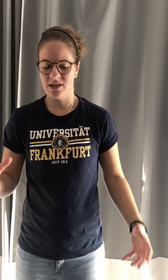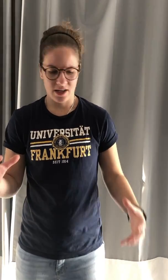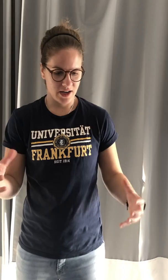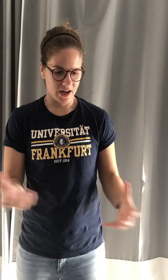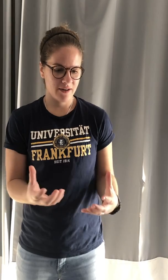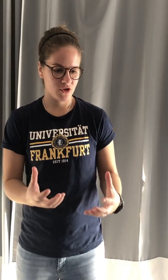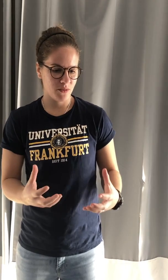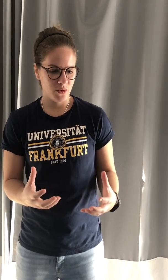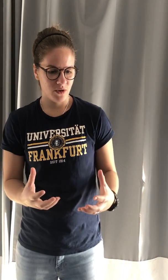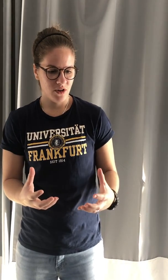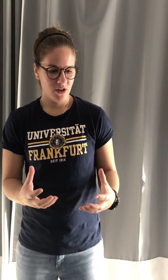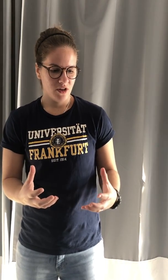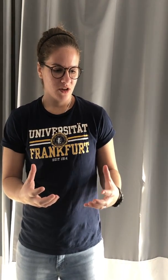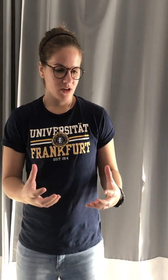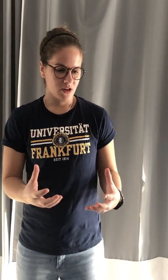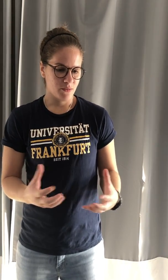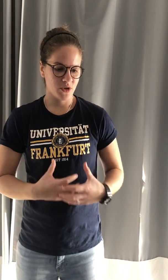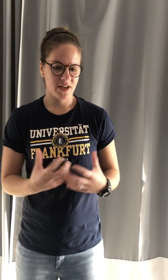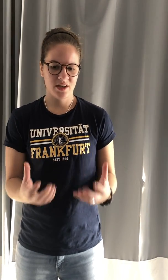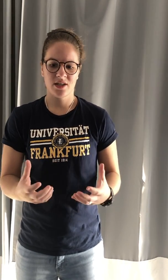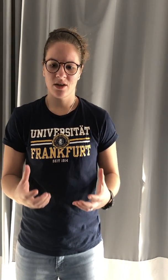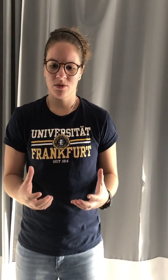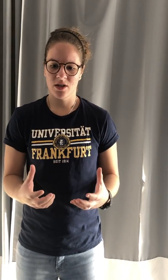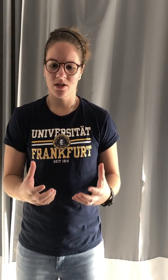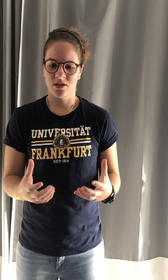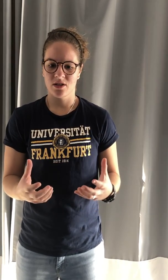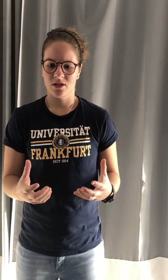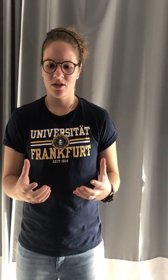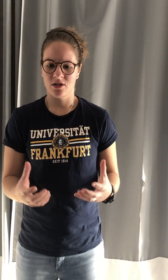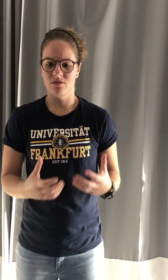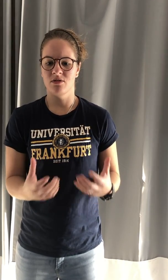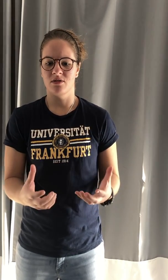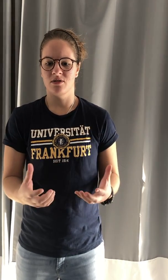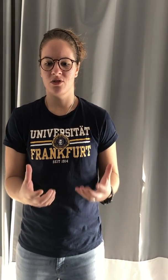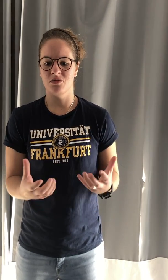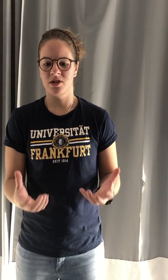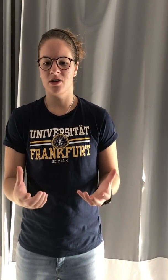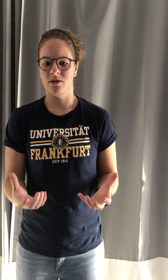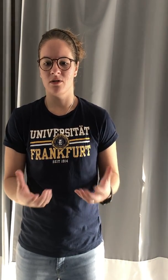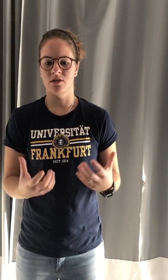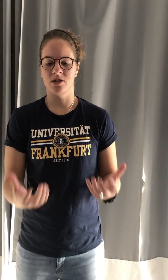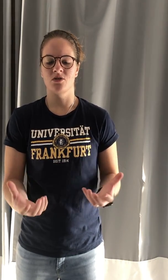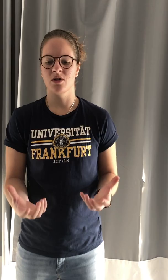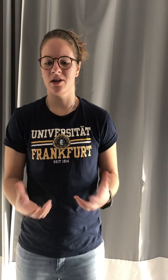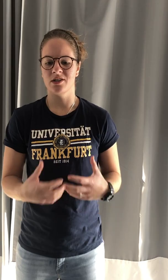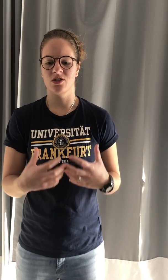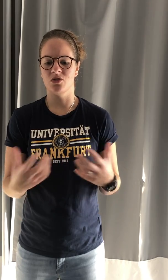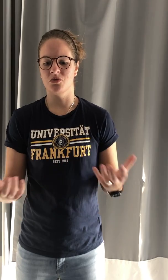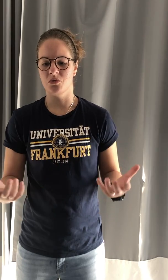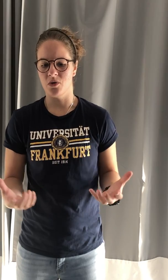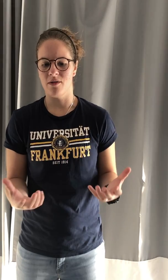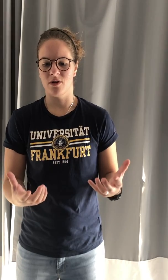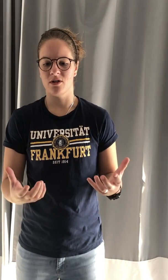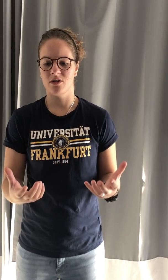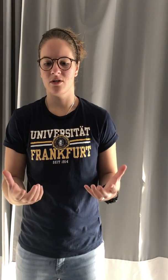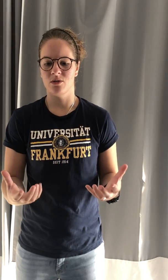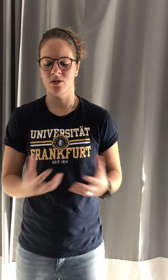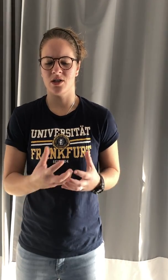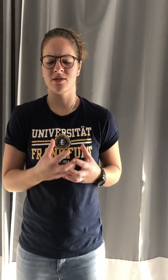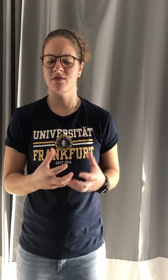I have trouble presenting something to the internet world, to you guys, to wherever that doesn't